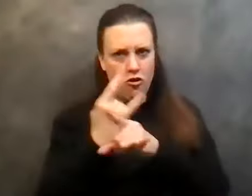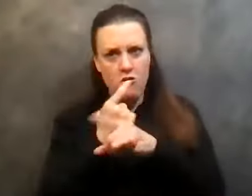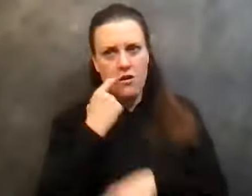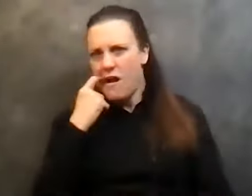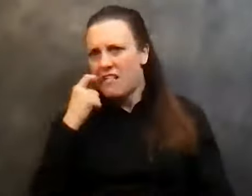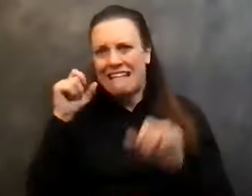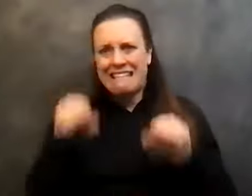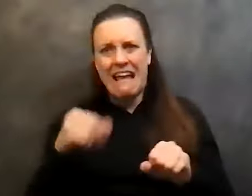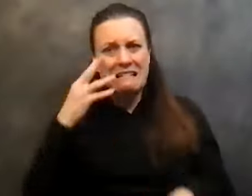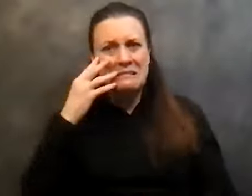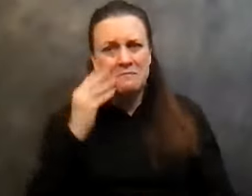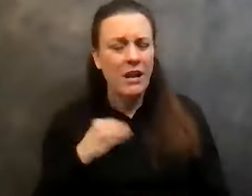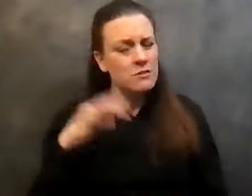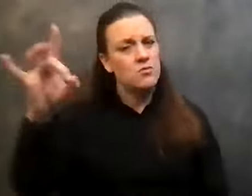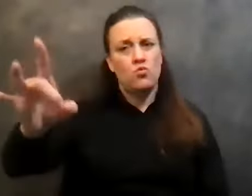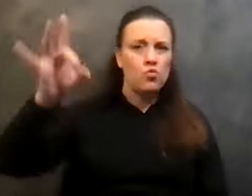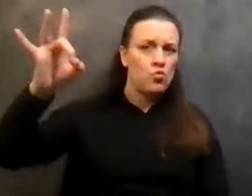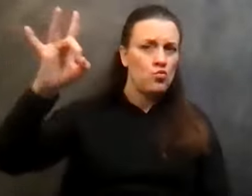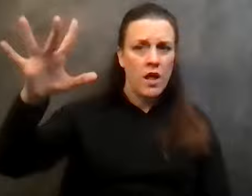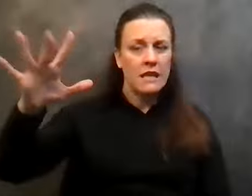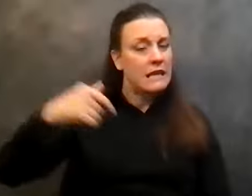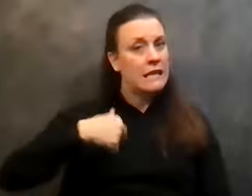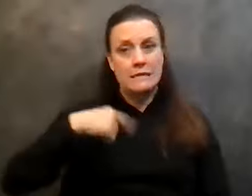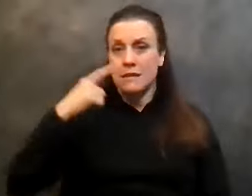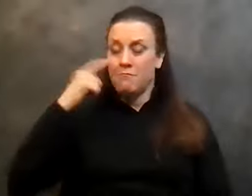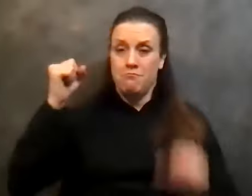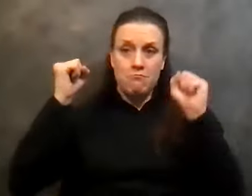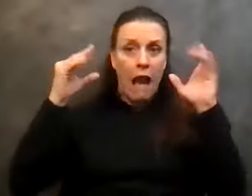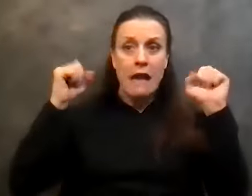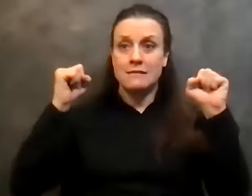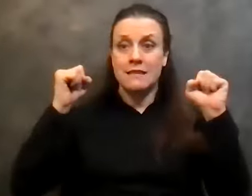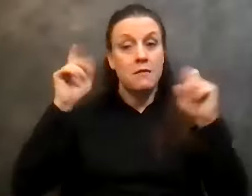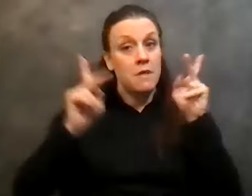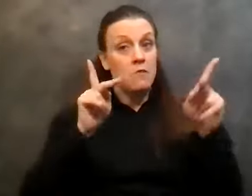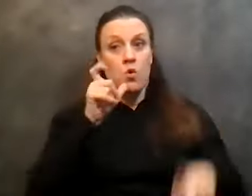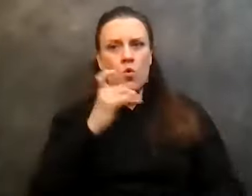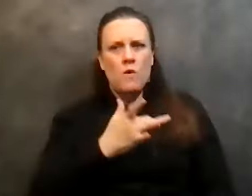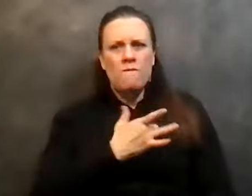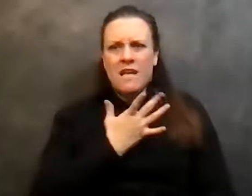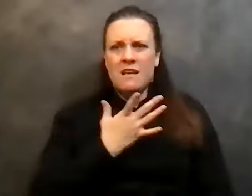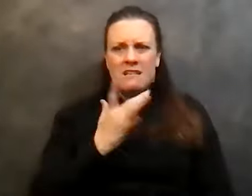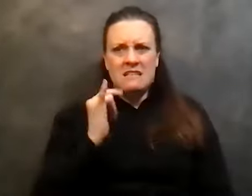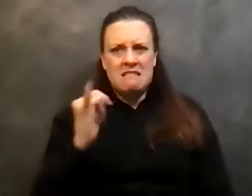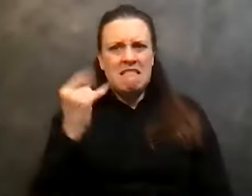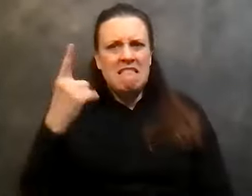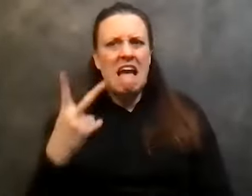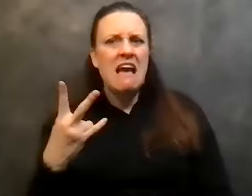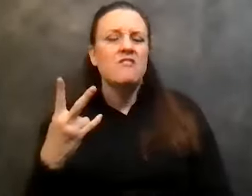experience is really amazing. People that would feel half that bad, normal people that would feel